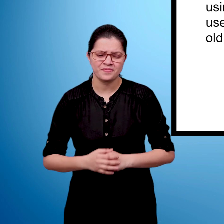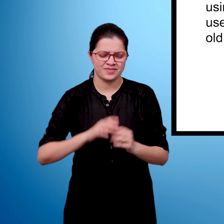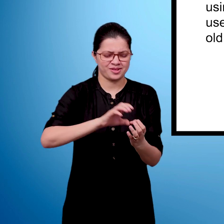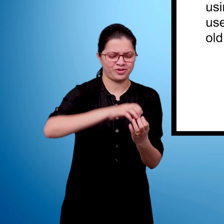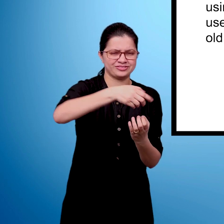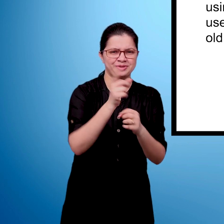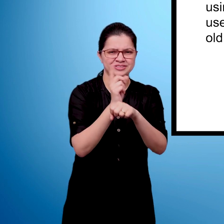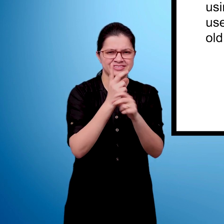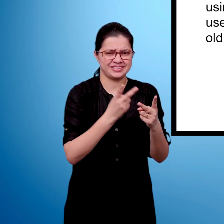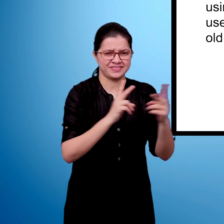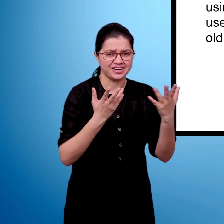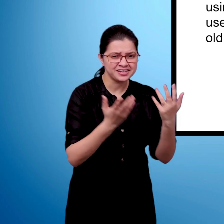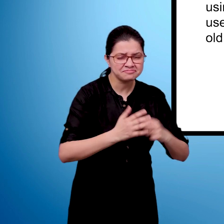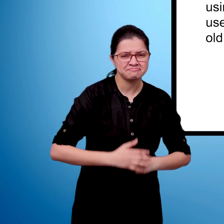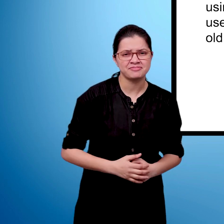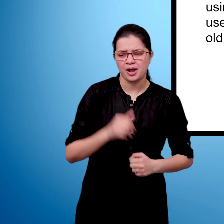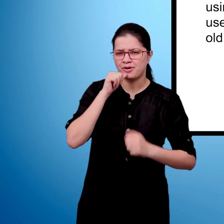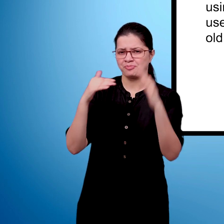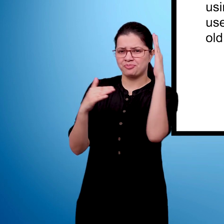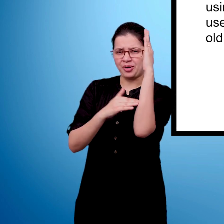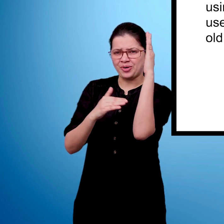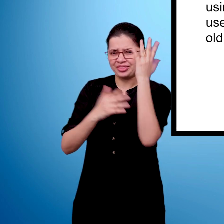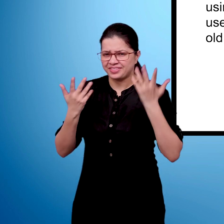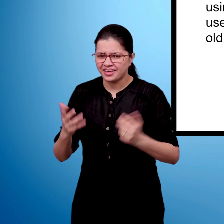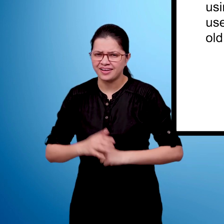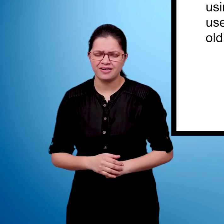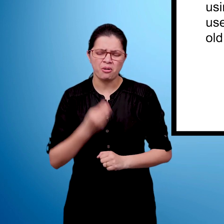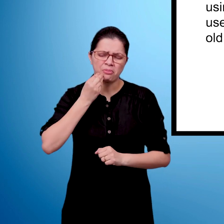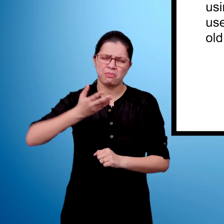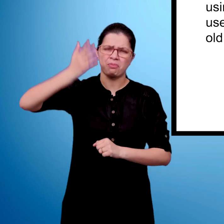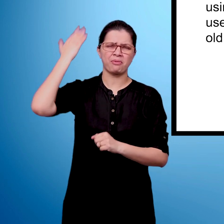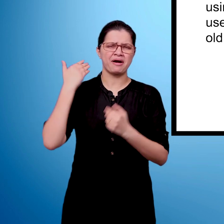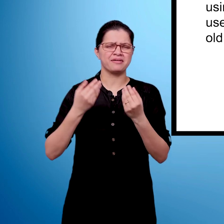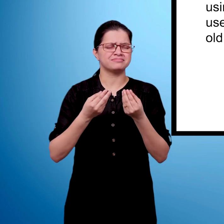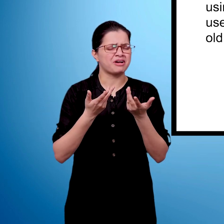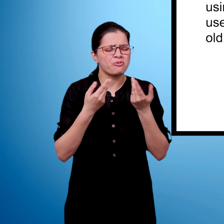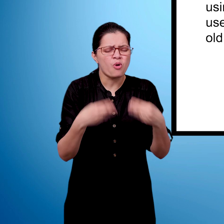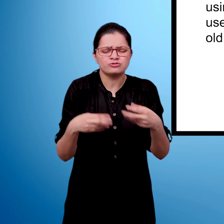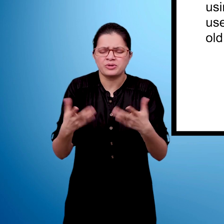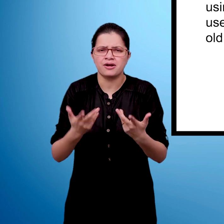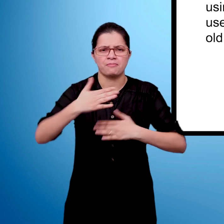pencil box, water bottle, waste or old boxes,